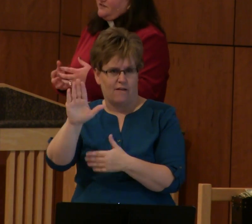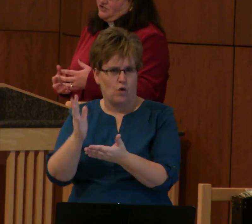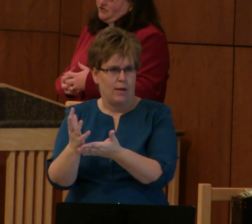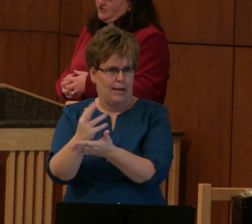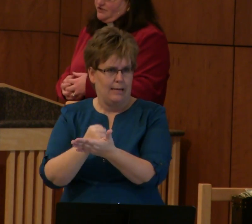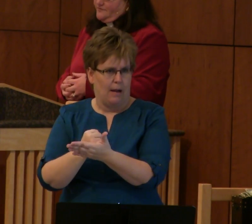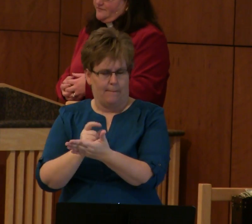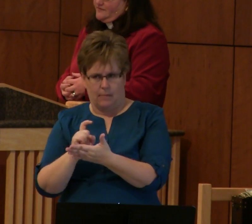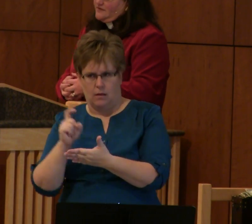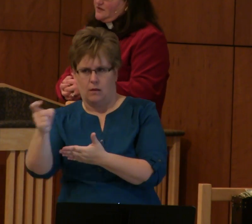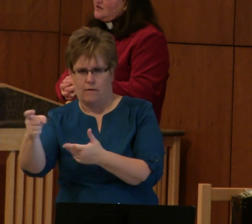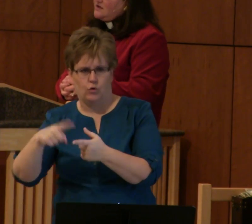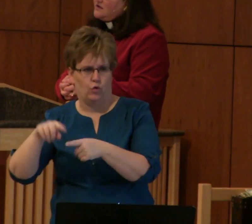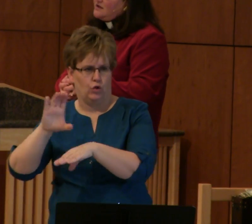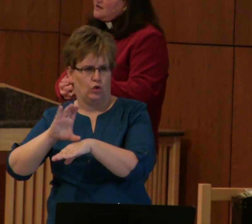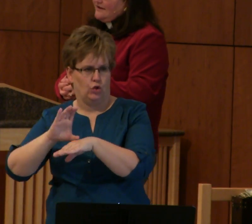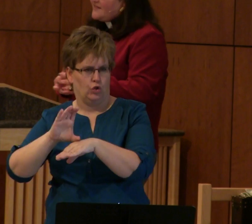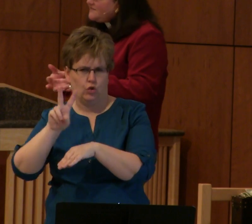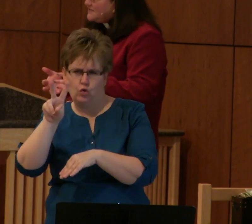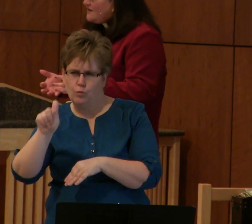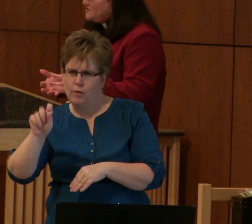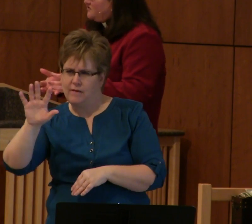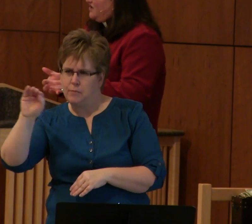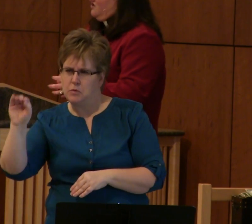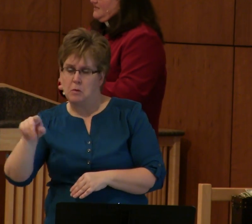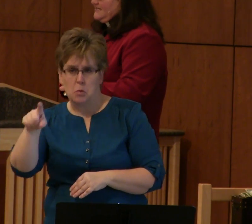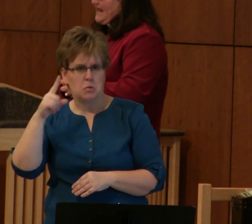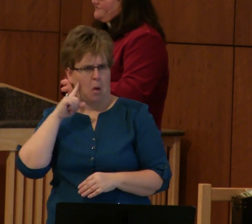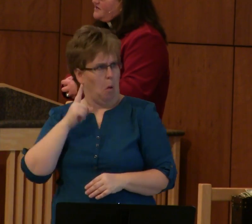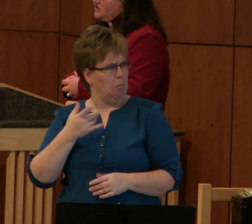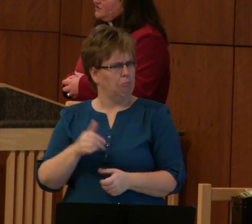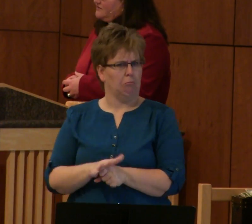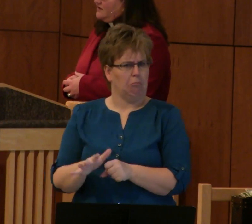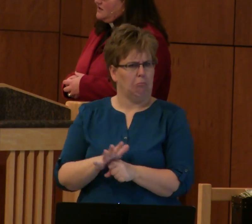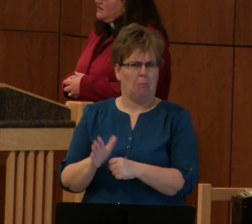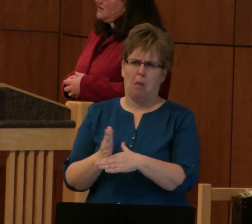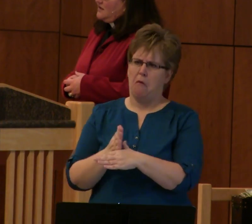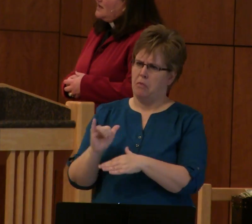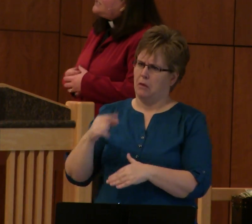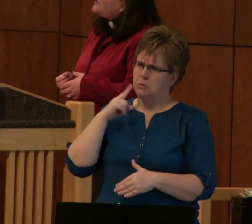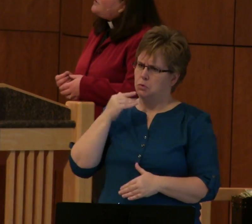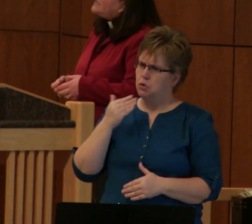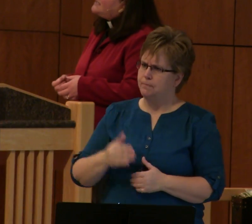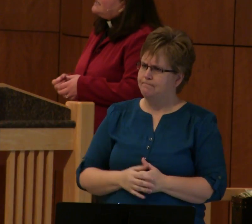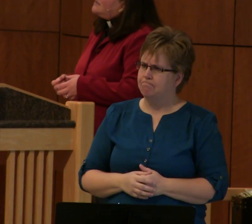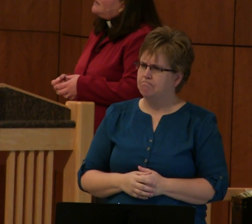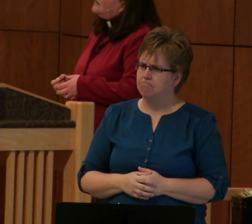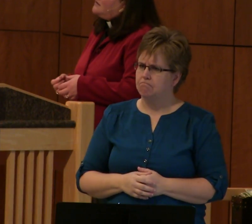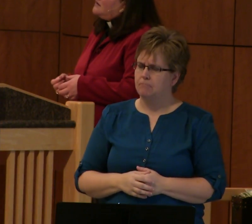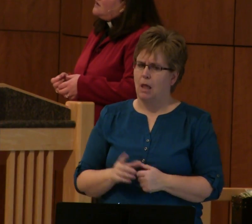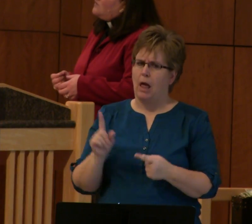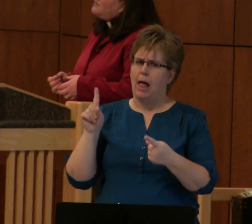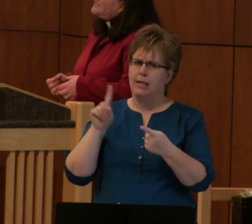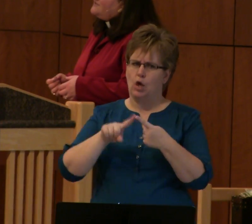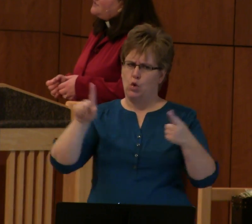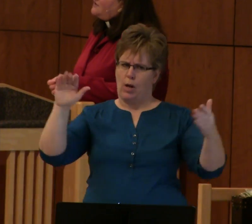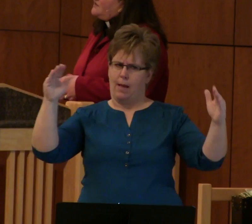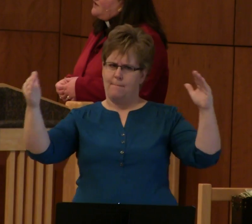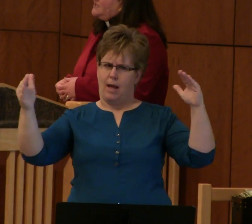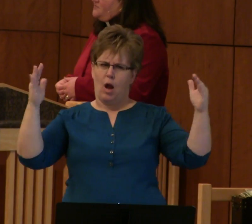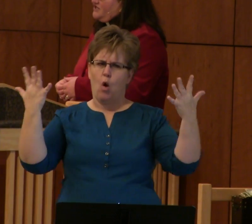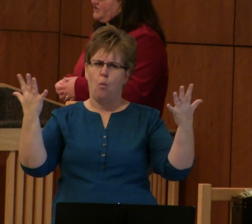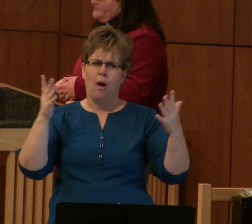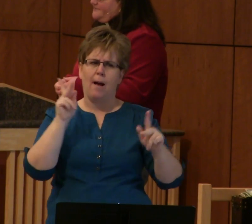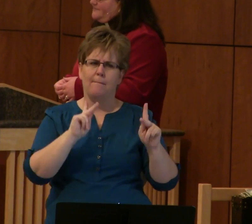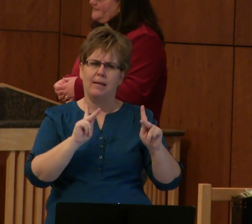income to the church. Now that sounds really good as an average, until you consider what was given